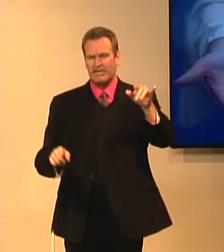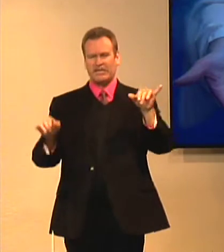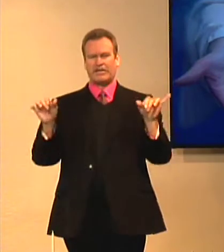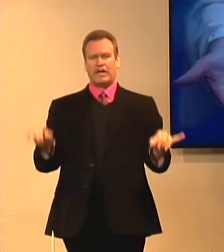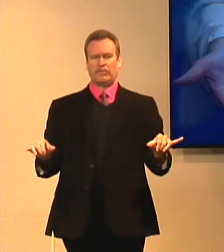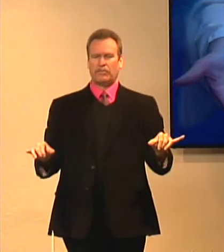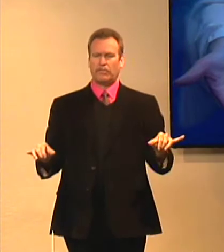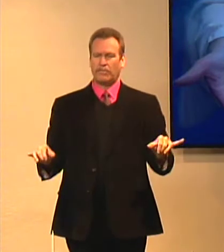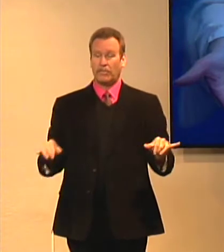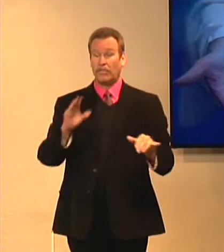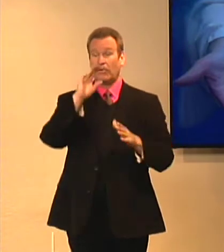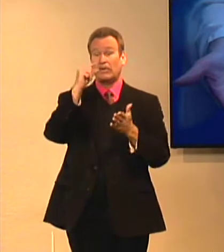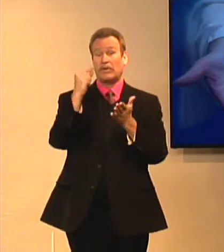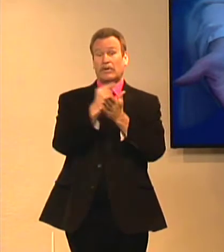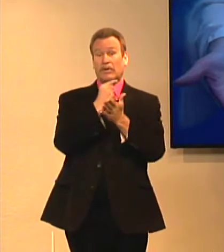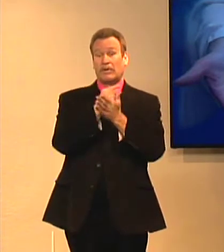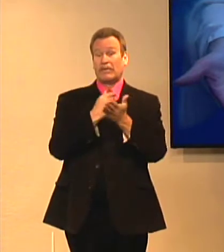Jesus Christ will always be the same.